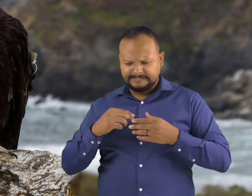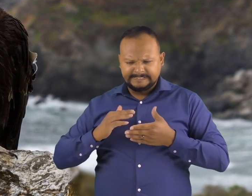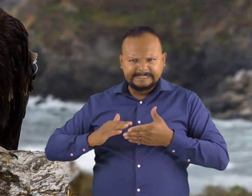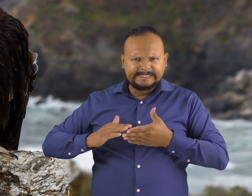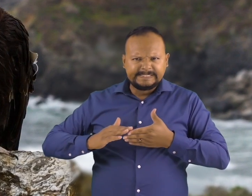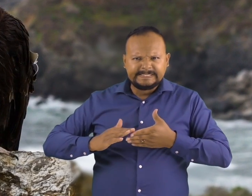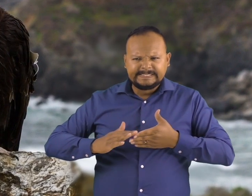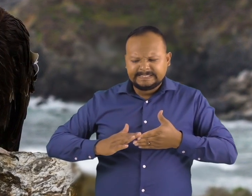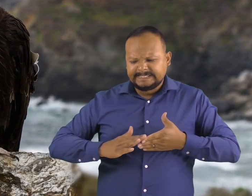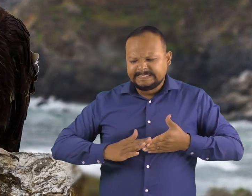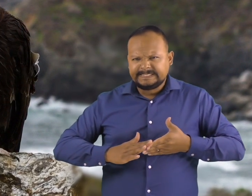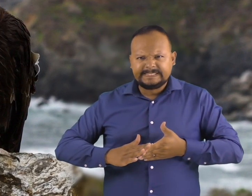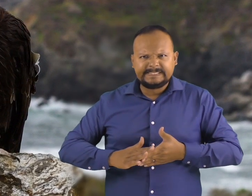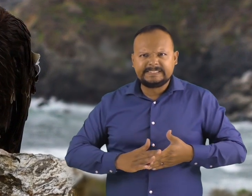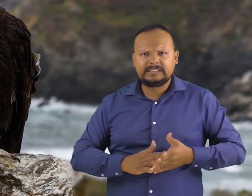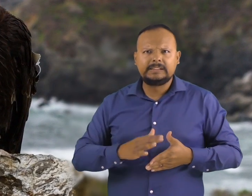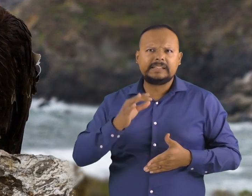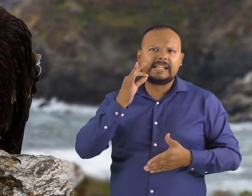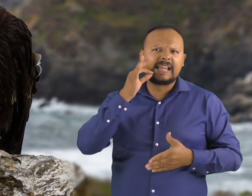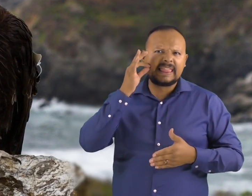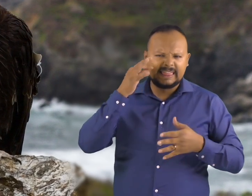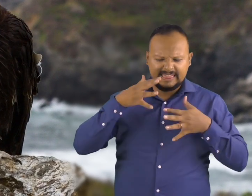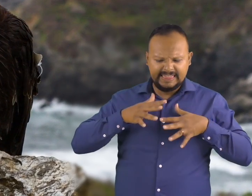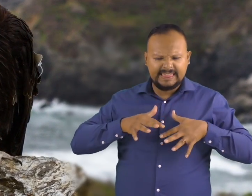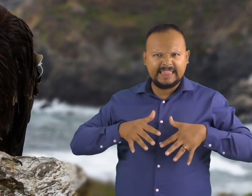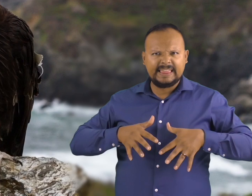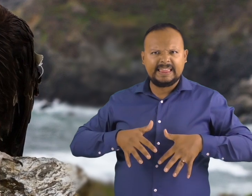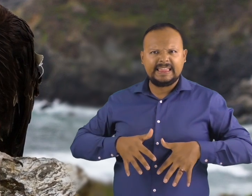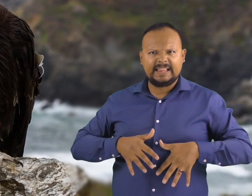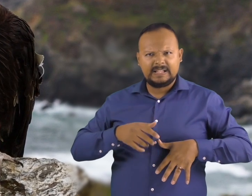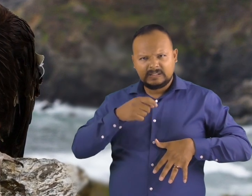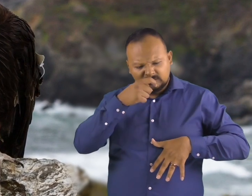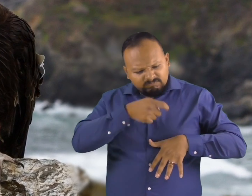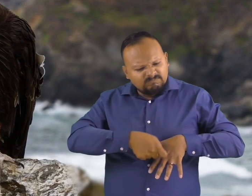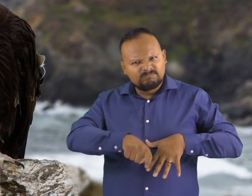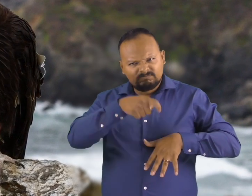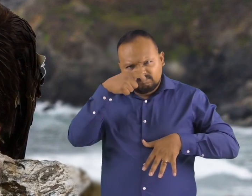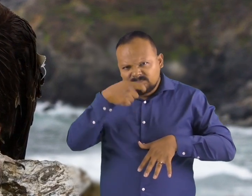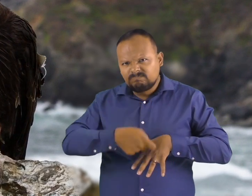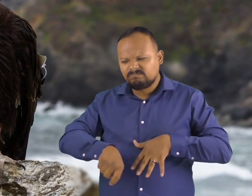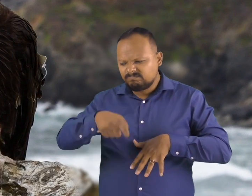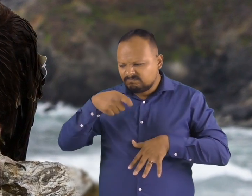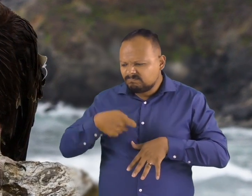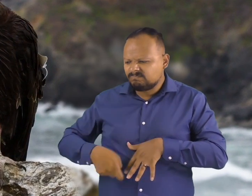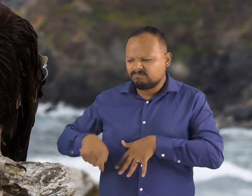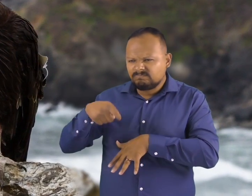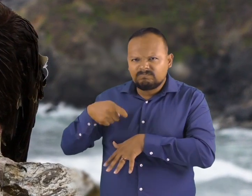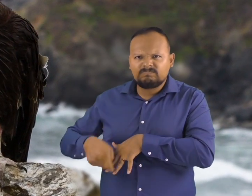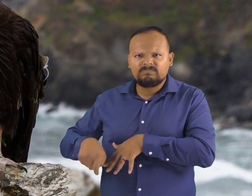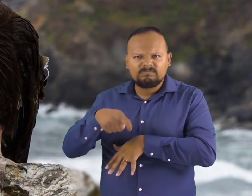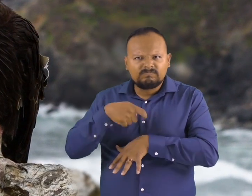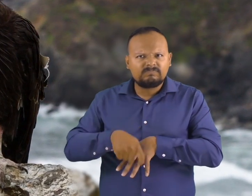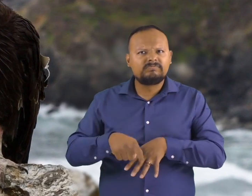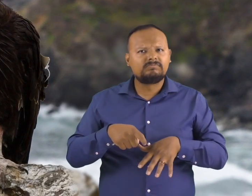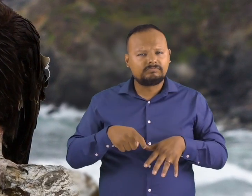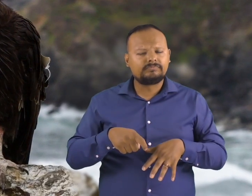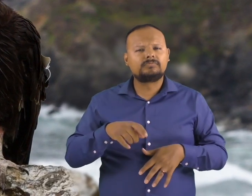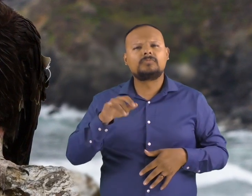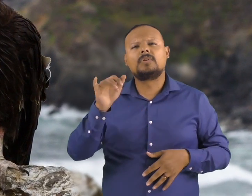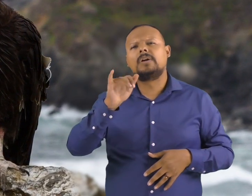straighten and clean their feathers with their beak. They also use pond water to clean and dry themselves for hours. If there is